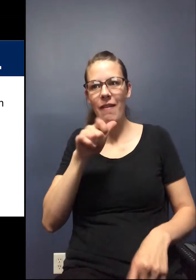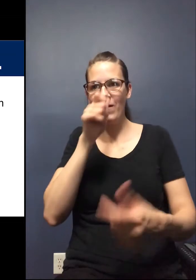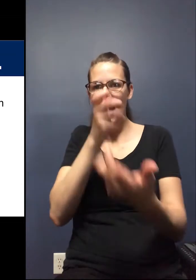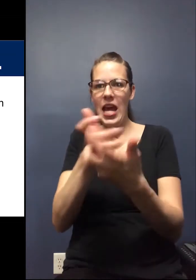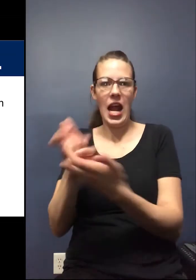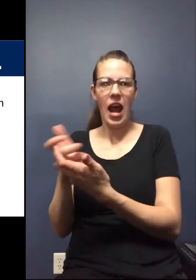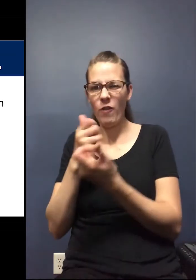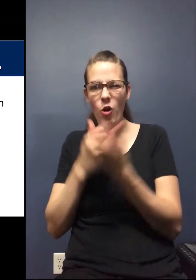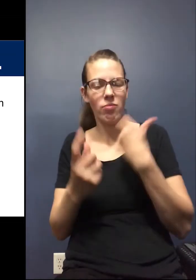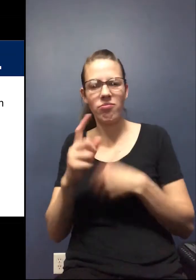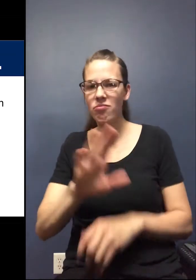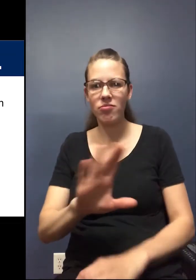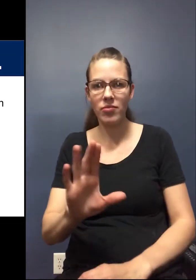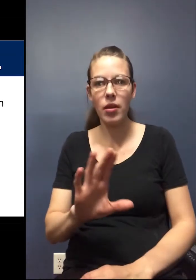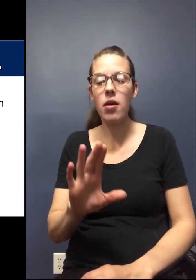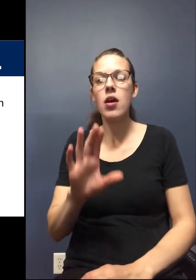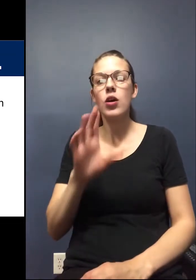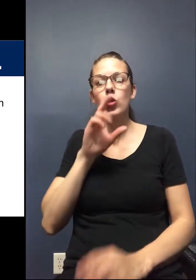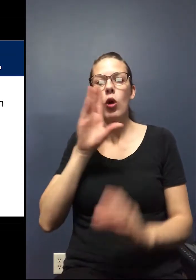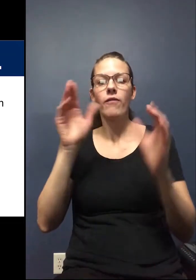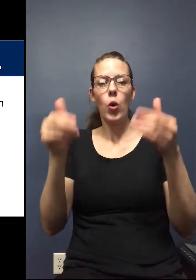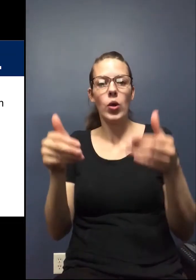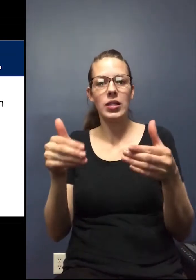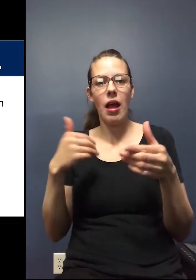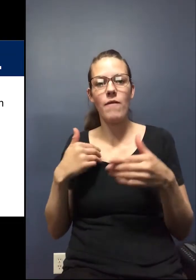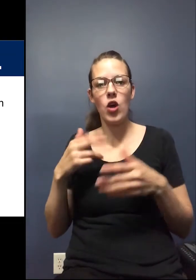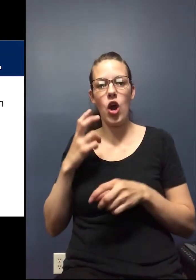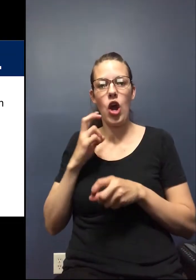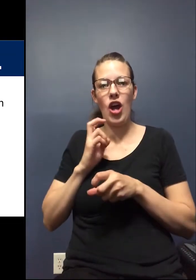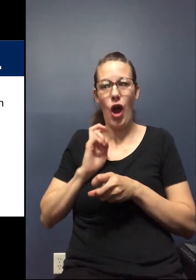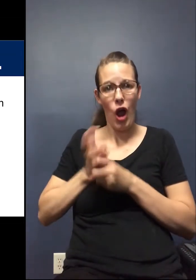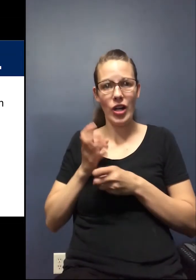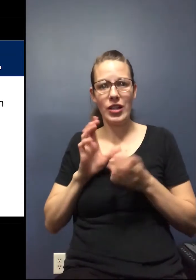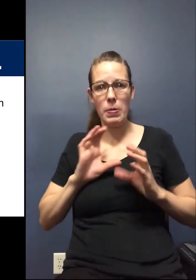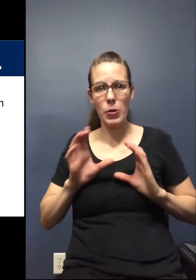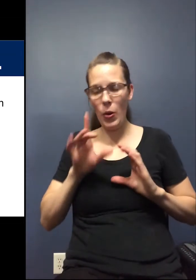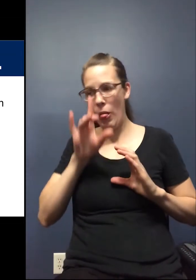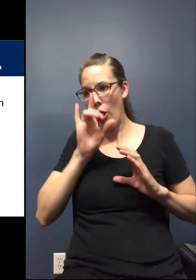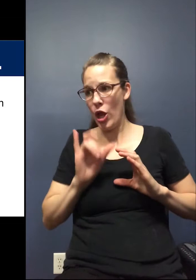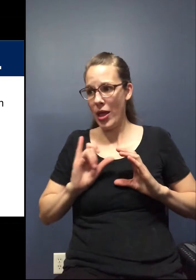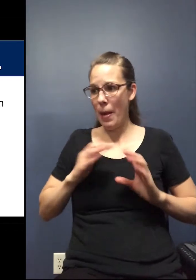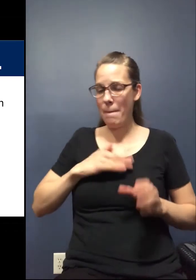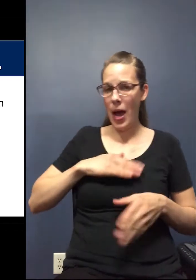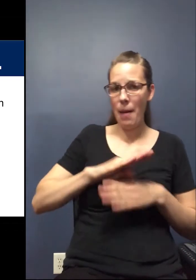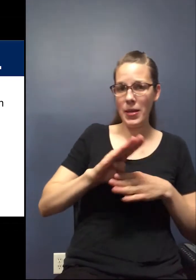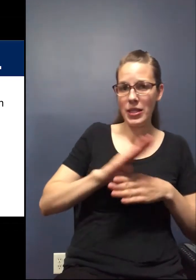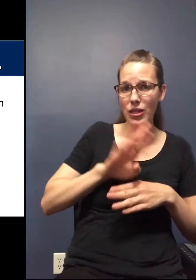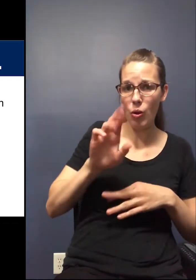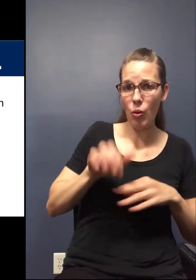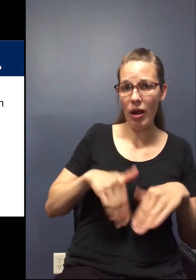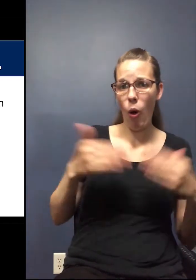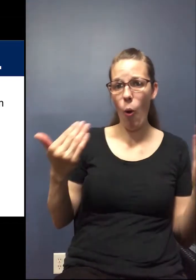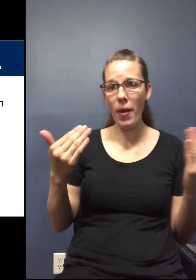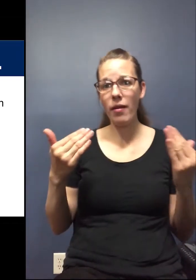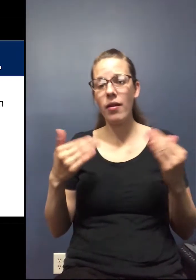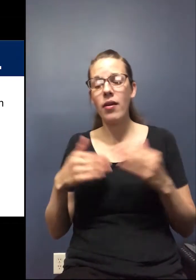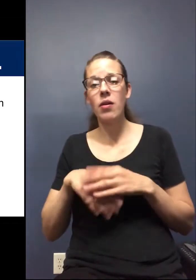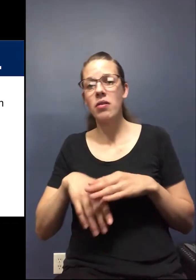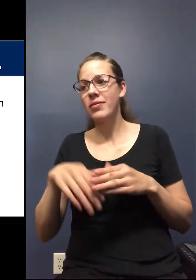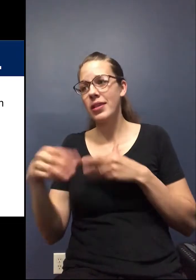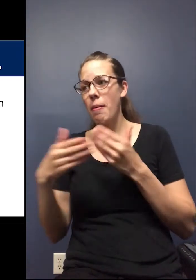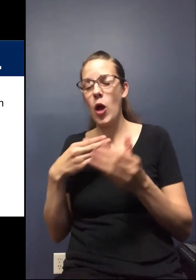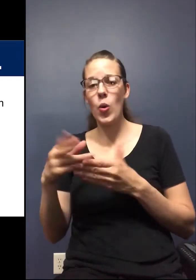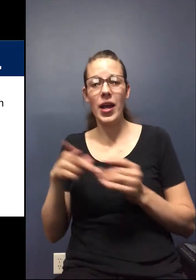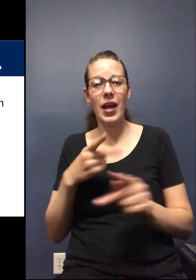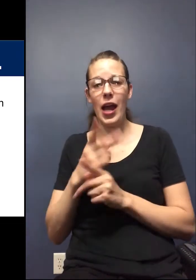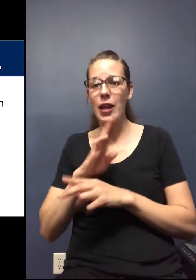going to fit each industry. So really focusing on having those hard conversations of what's it look like for my business to reopen, no matter what